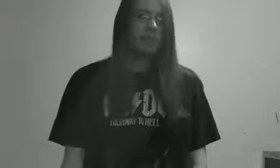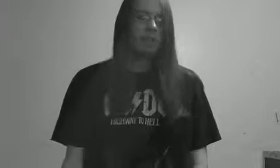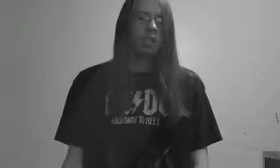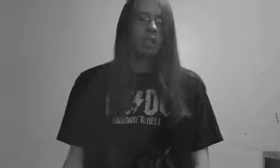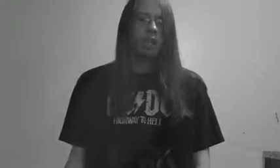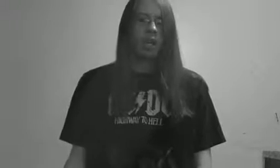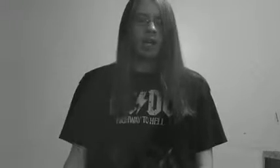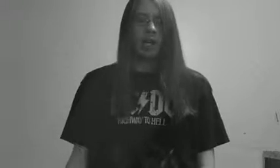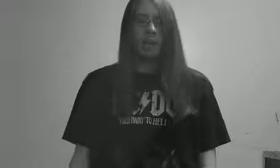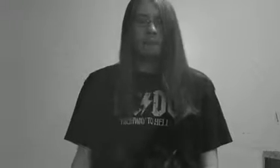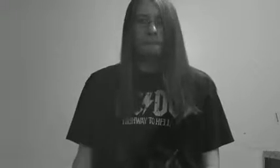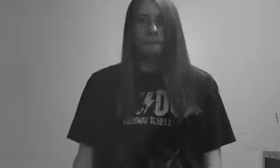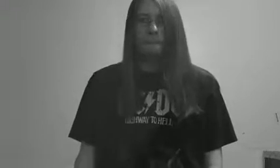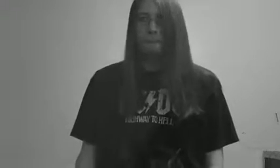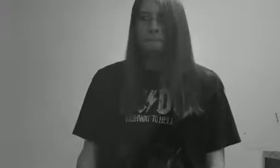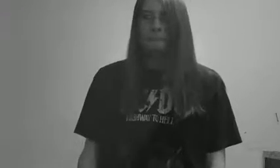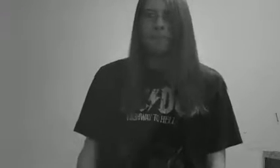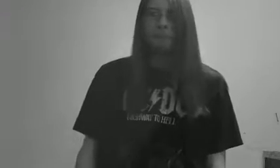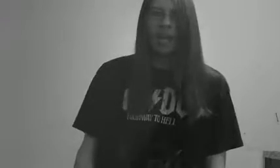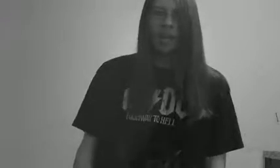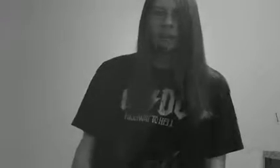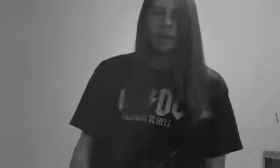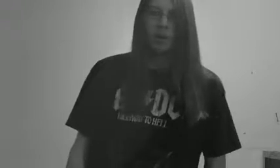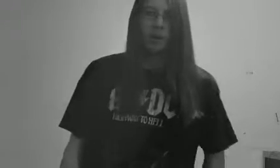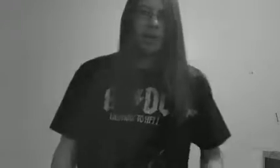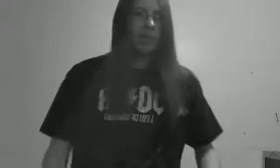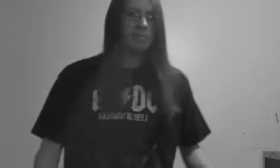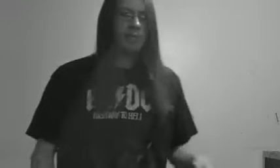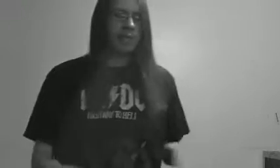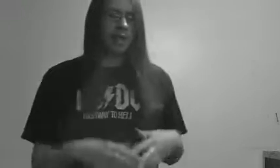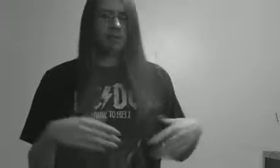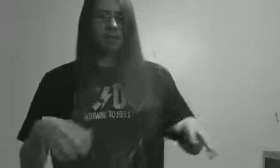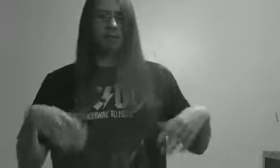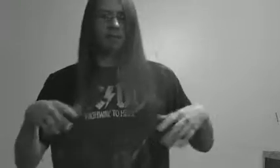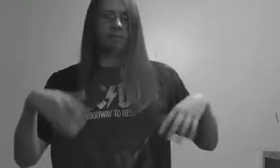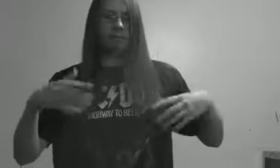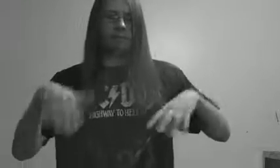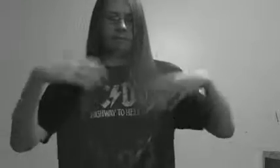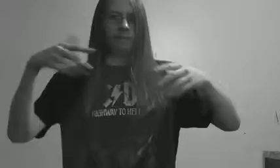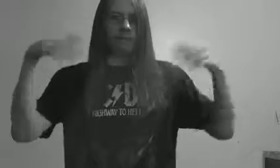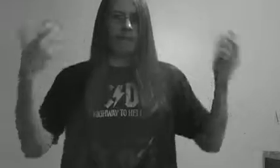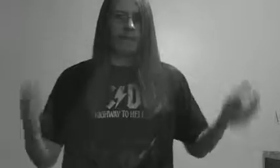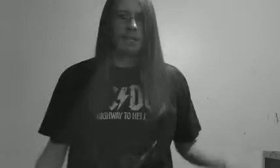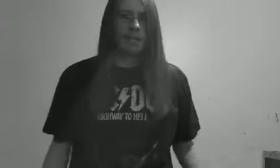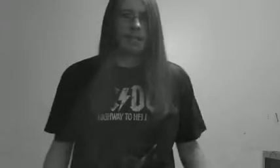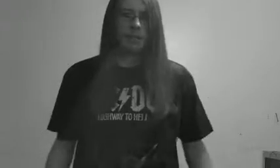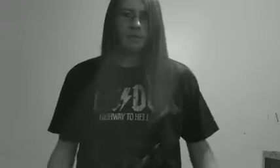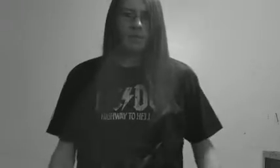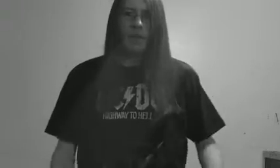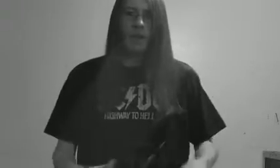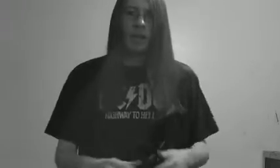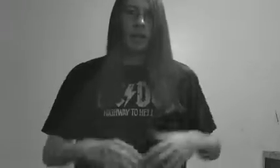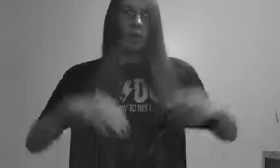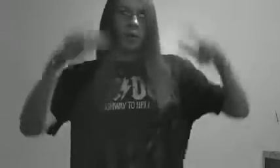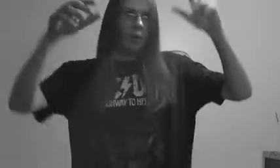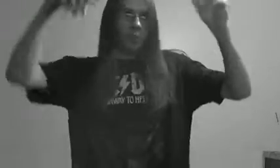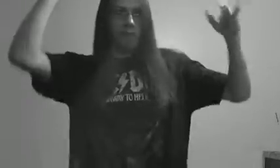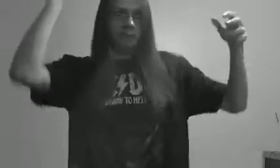fan photos, I know I'm making myself sound like, ooh I'm this